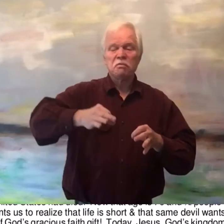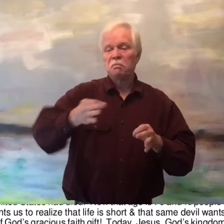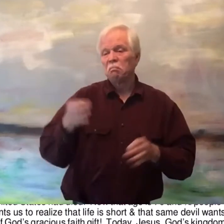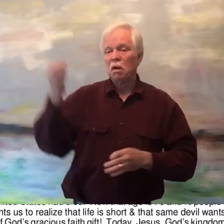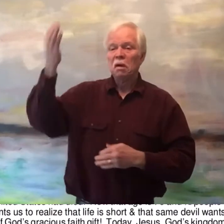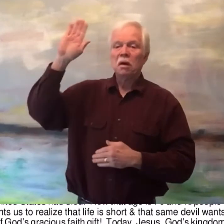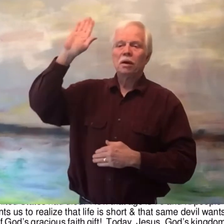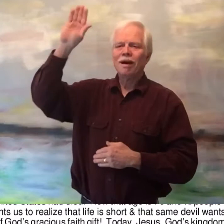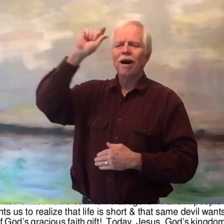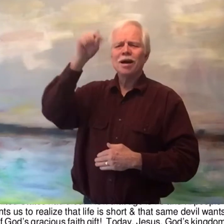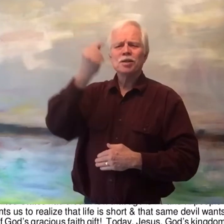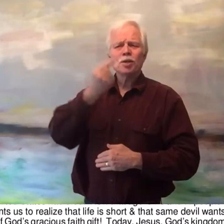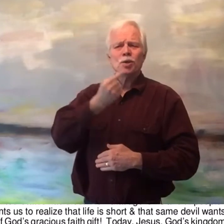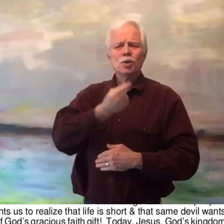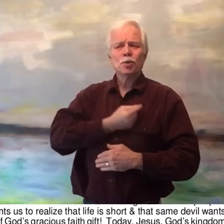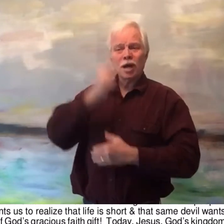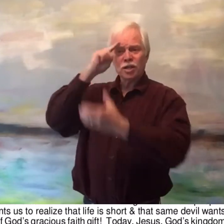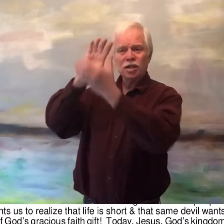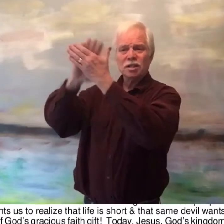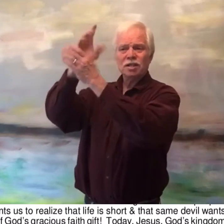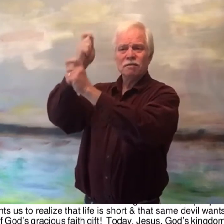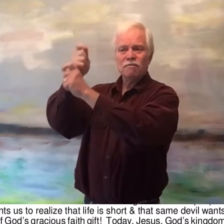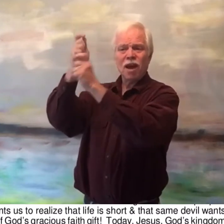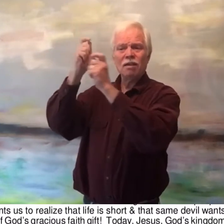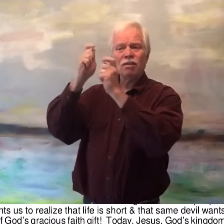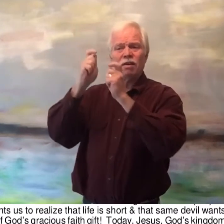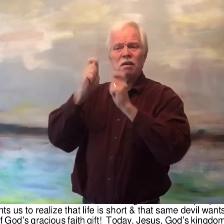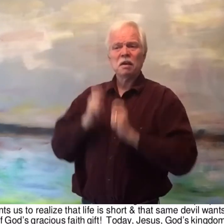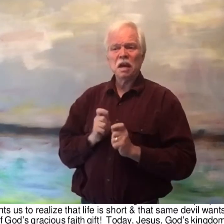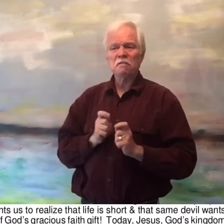God's gracious faith gift.